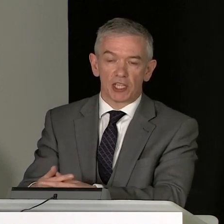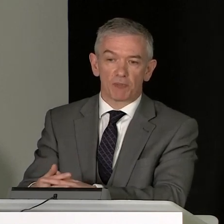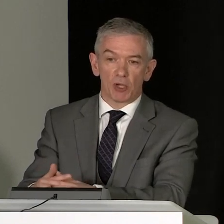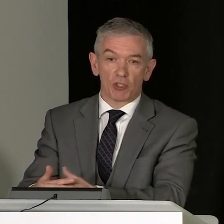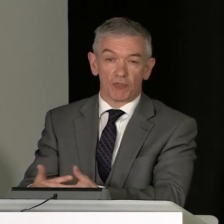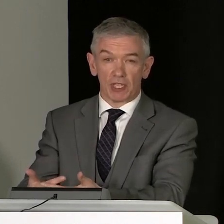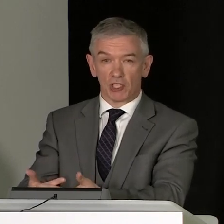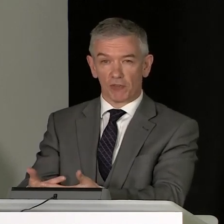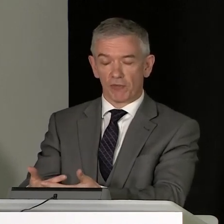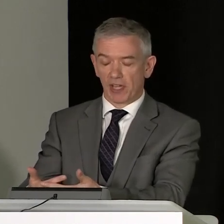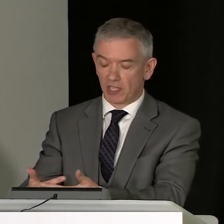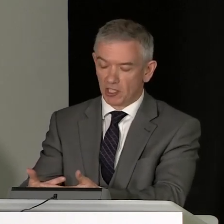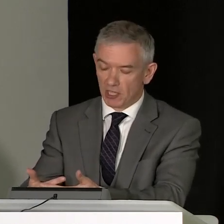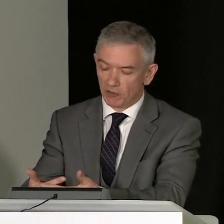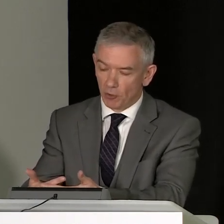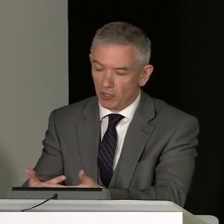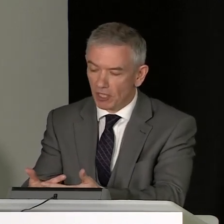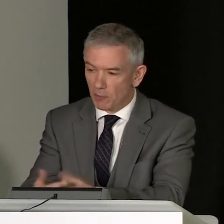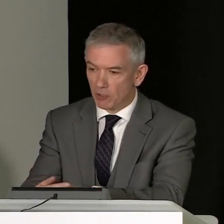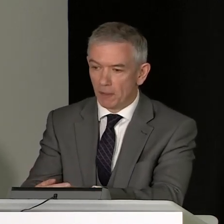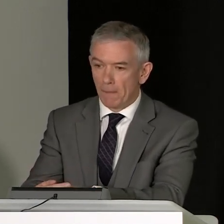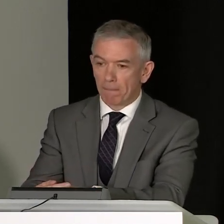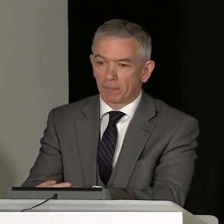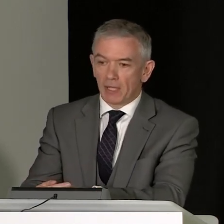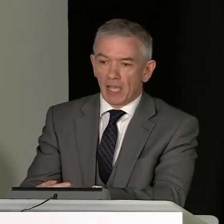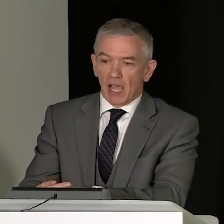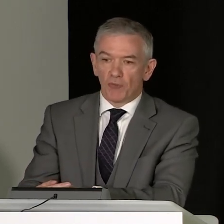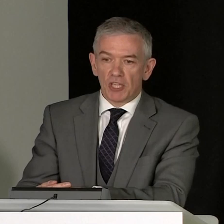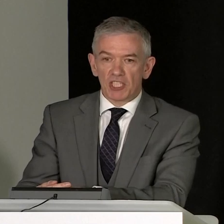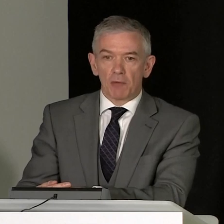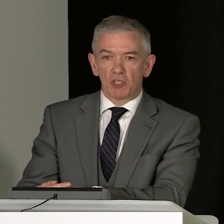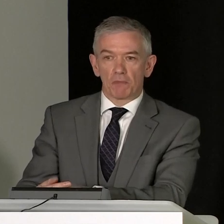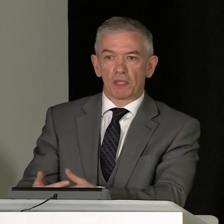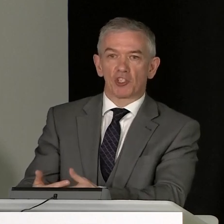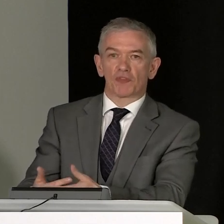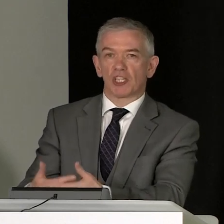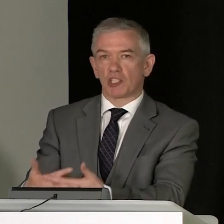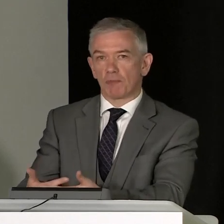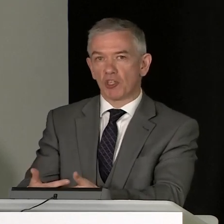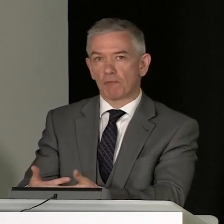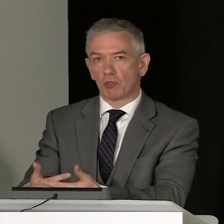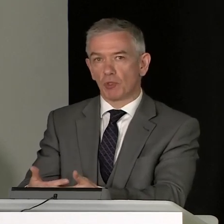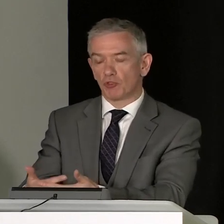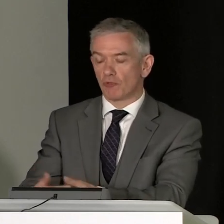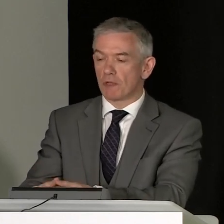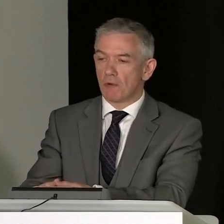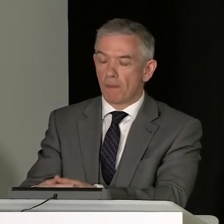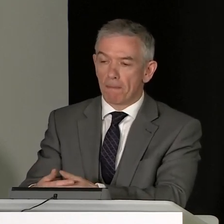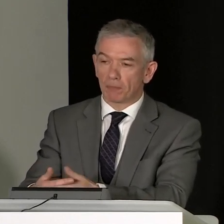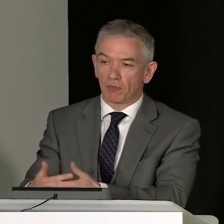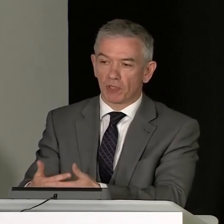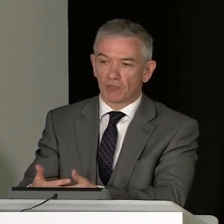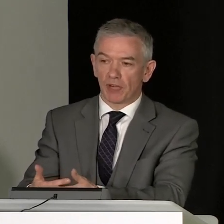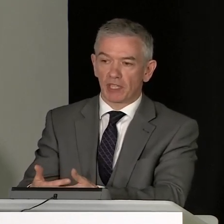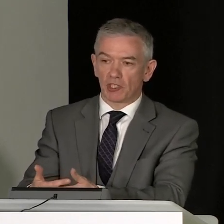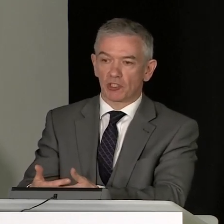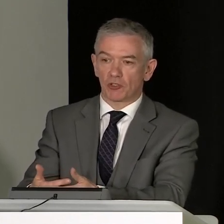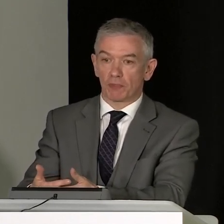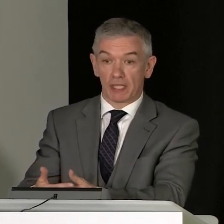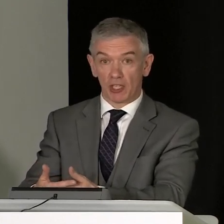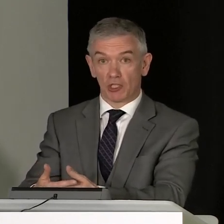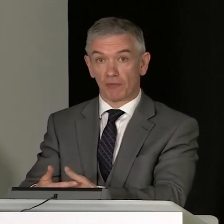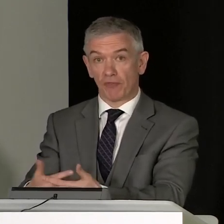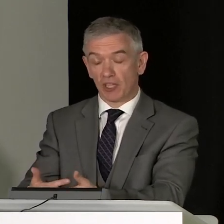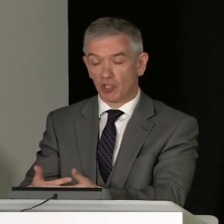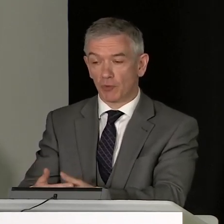because of the nature of the virus itself. Now, when you think about it, if we establish a bridge of transmission between two people for this virus